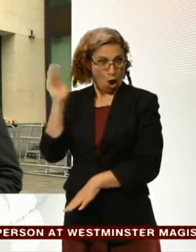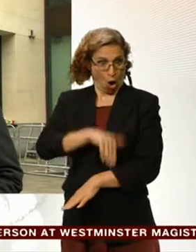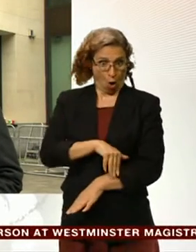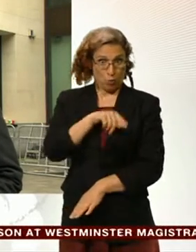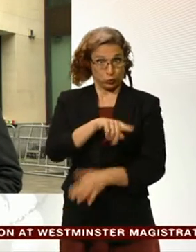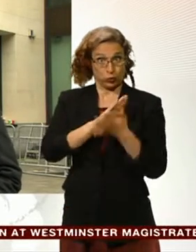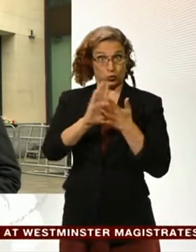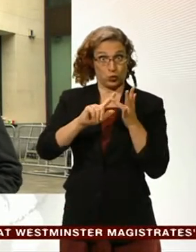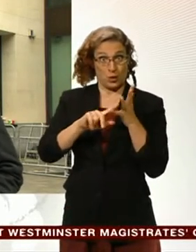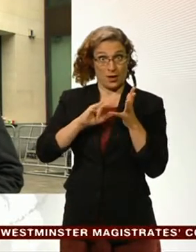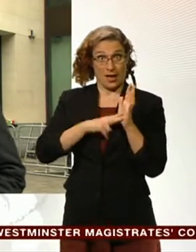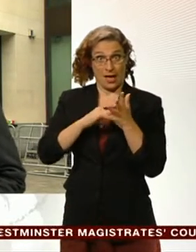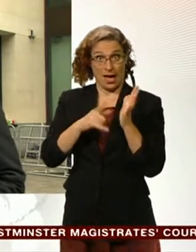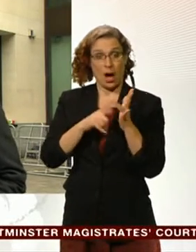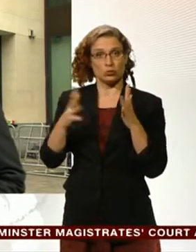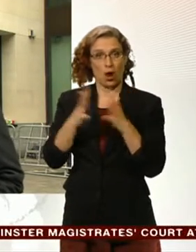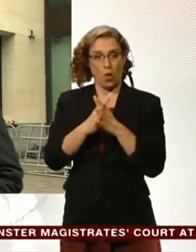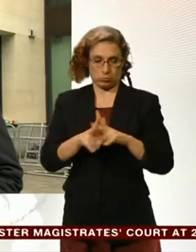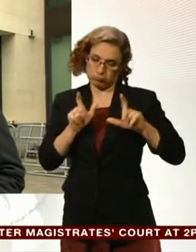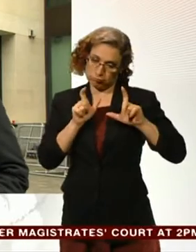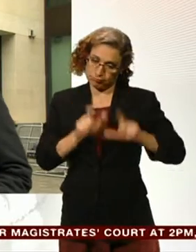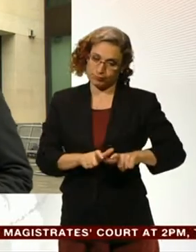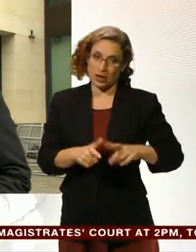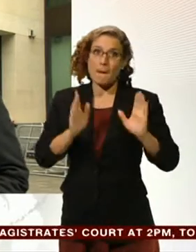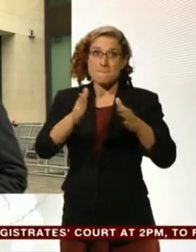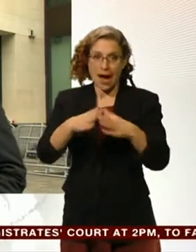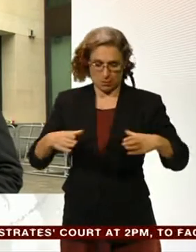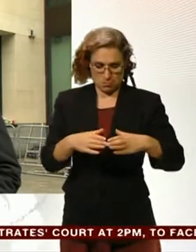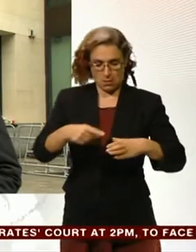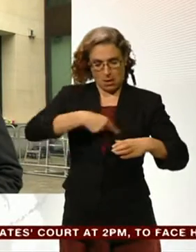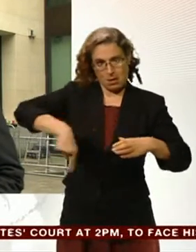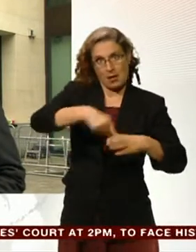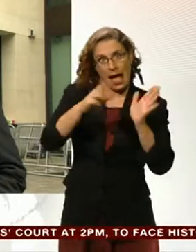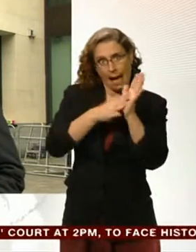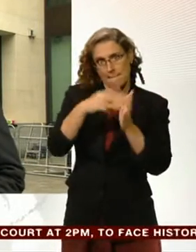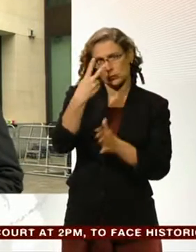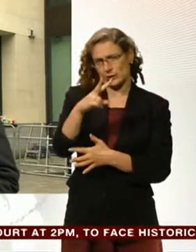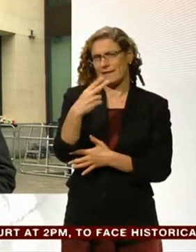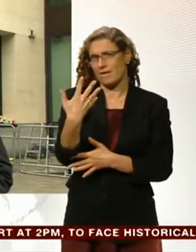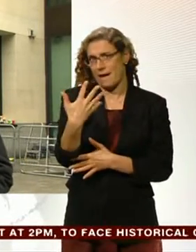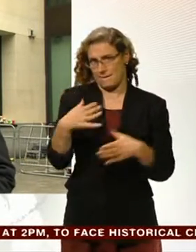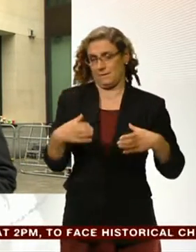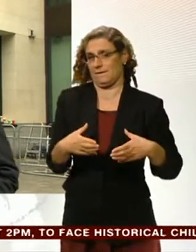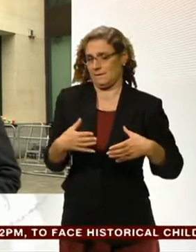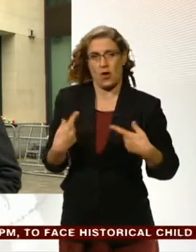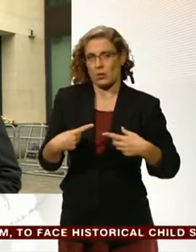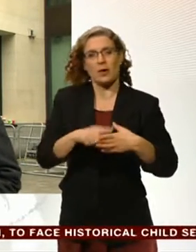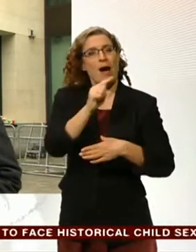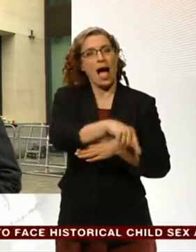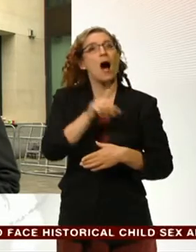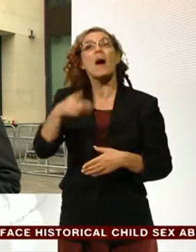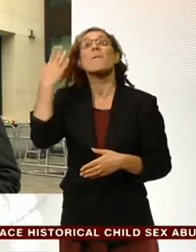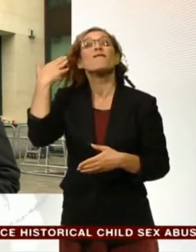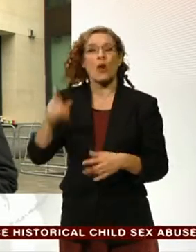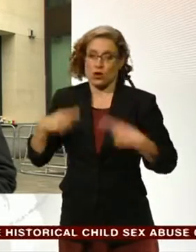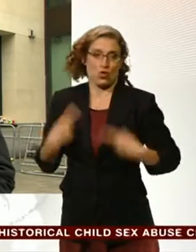His bail conditions now confine him to inside the M25. And another condition also has been lifted. He was banned from using the internet